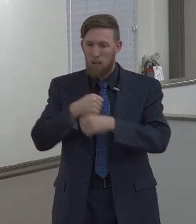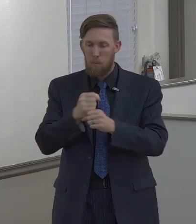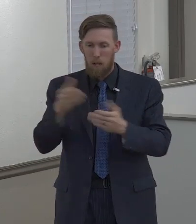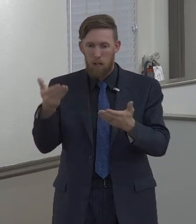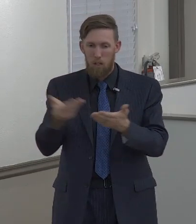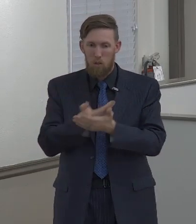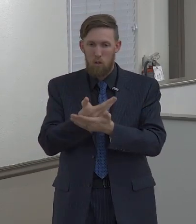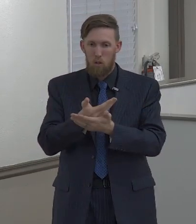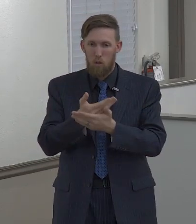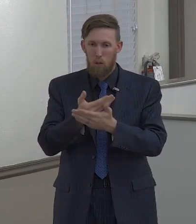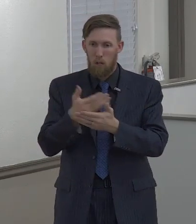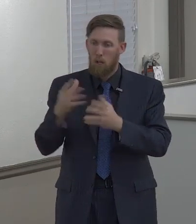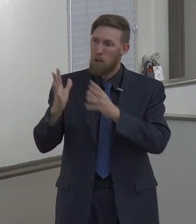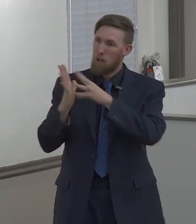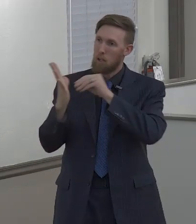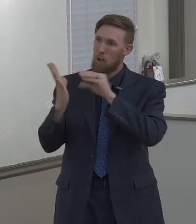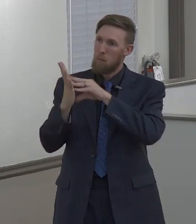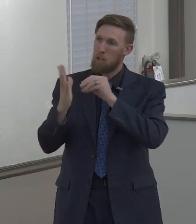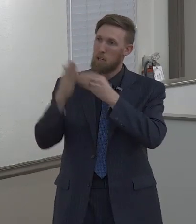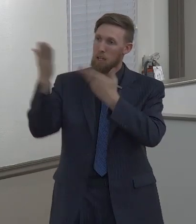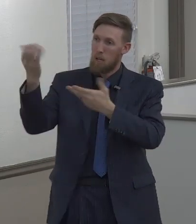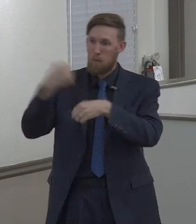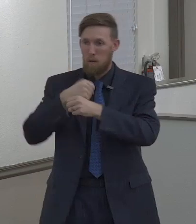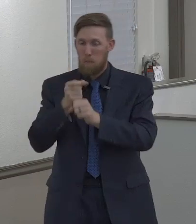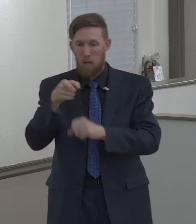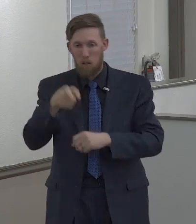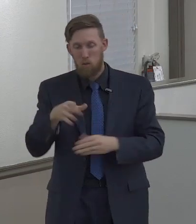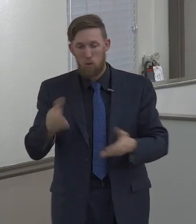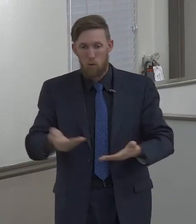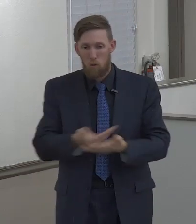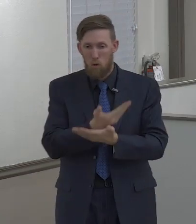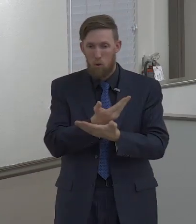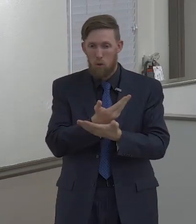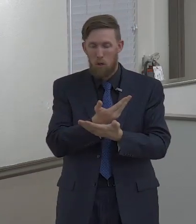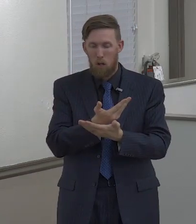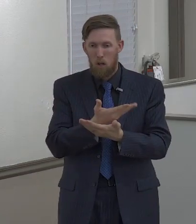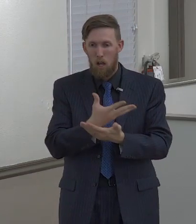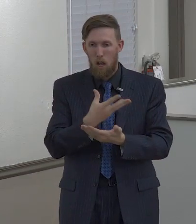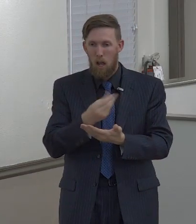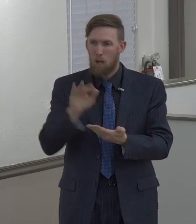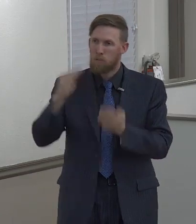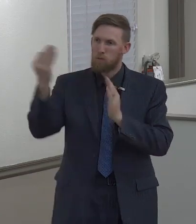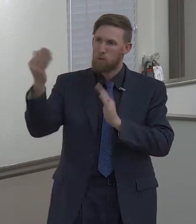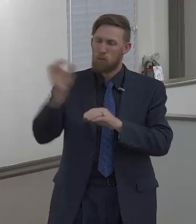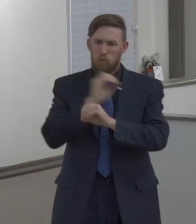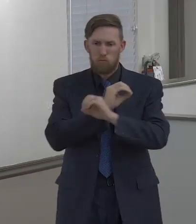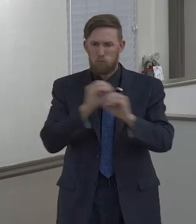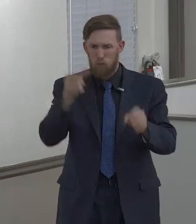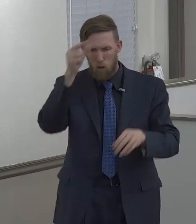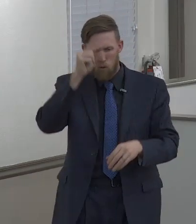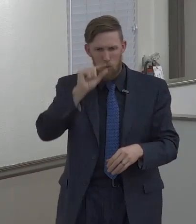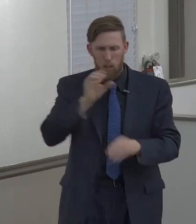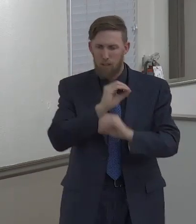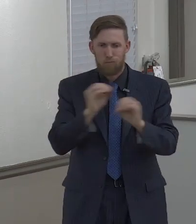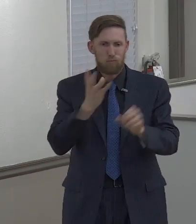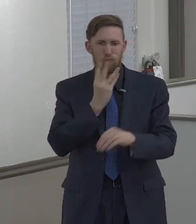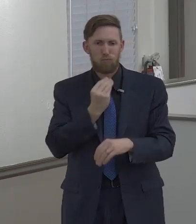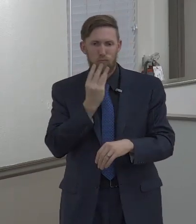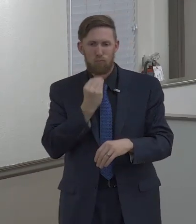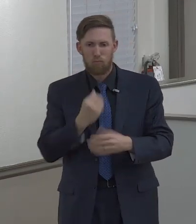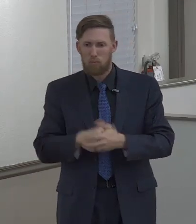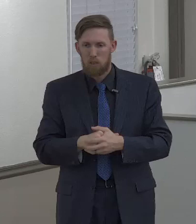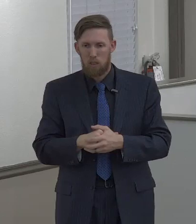man, which is renewed in knowledge after the image of him that created him. Where there is neither Greek nor Jew,